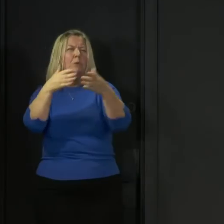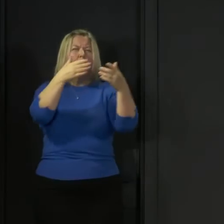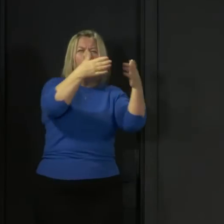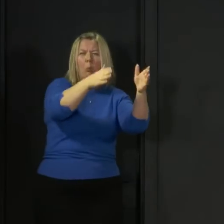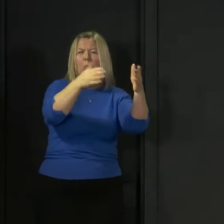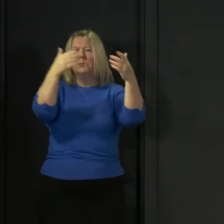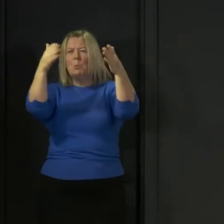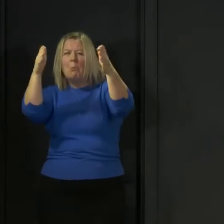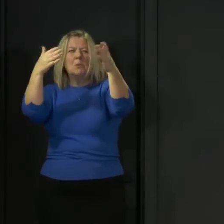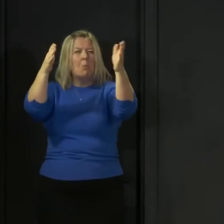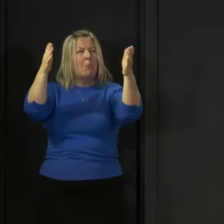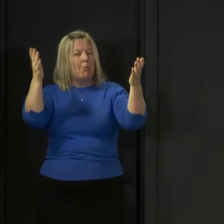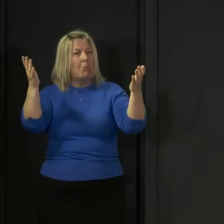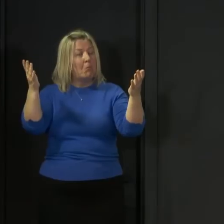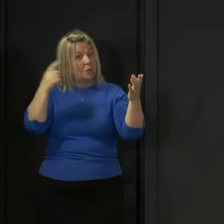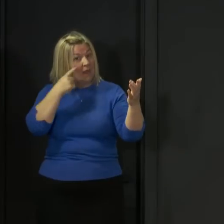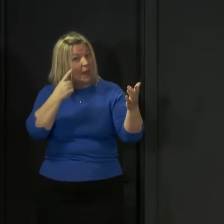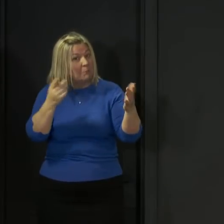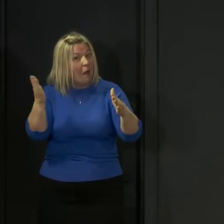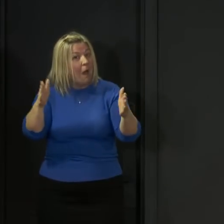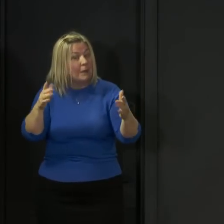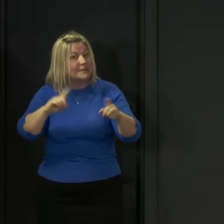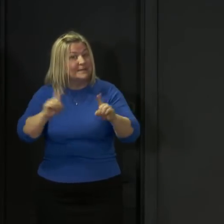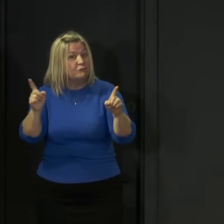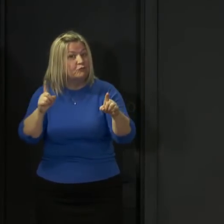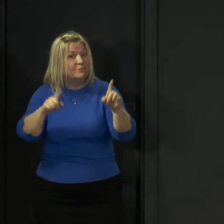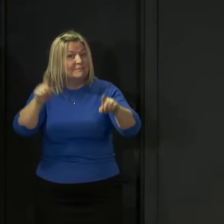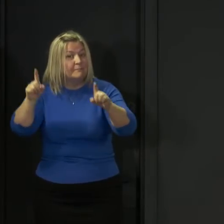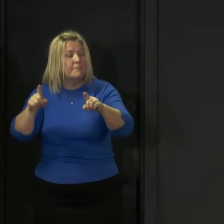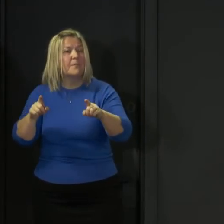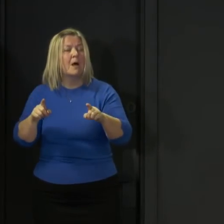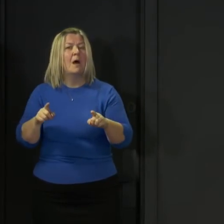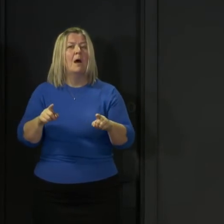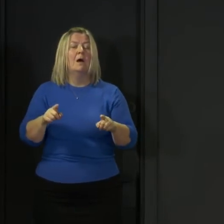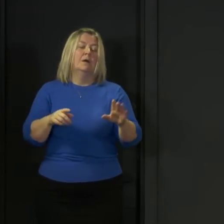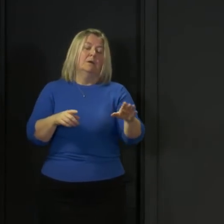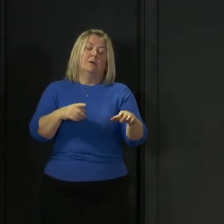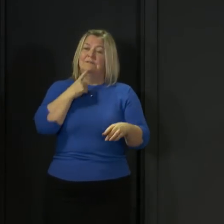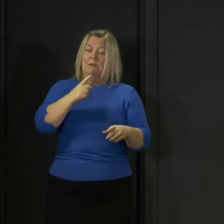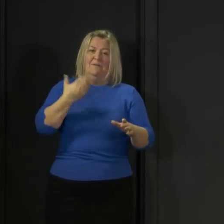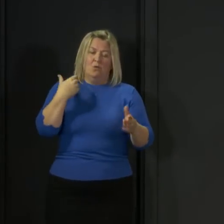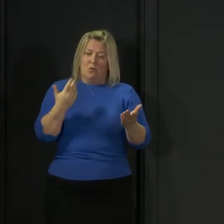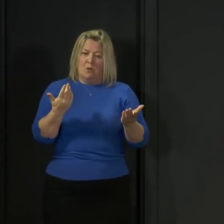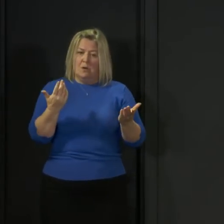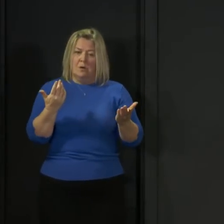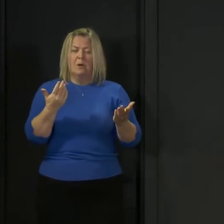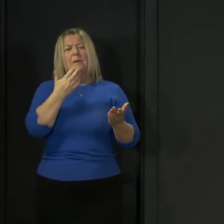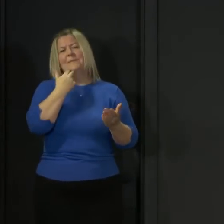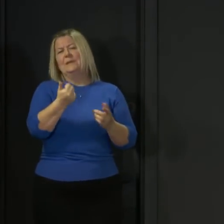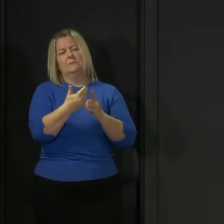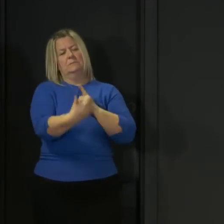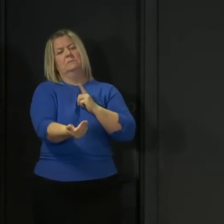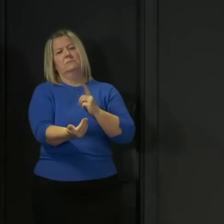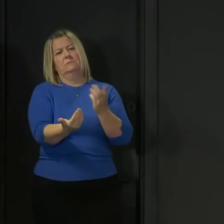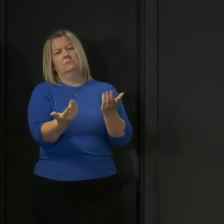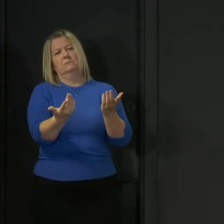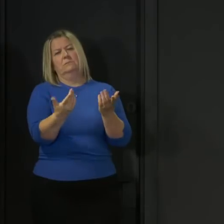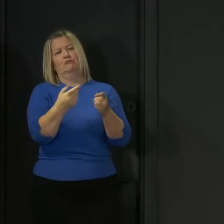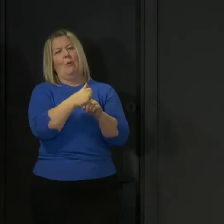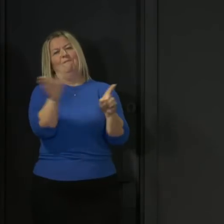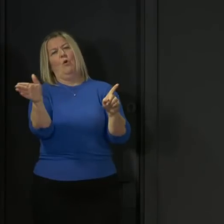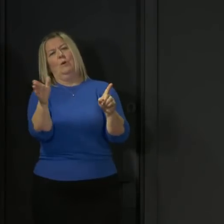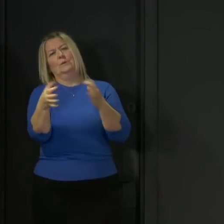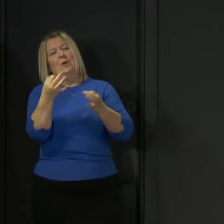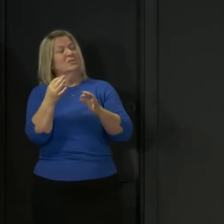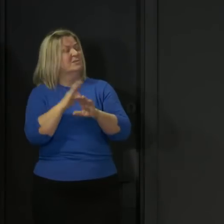I think I've said to you before that, and this should not be heard as somehow trying to avoid the question, because it's not. We